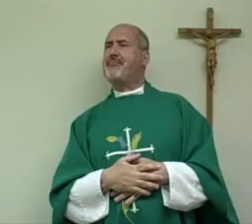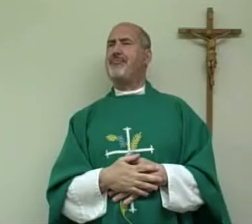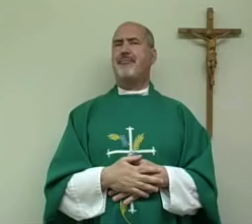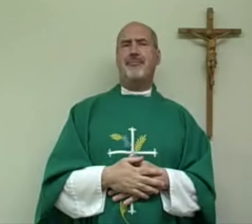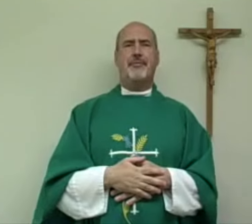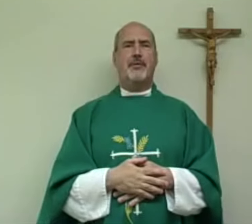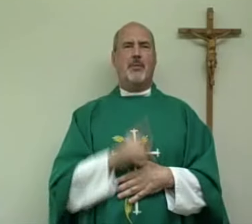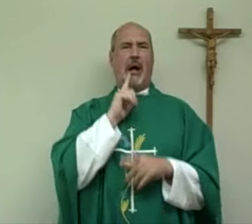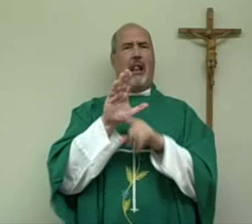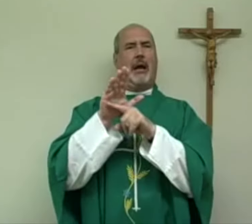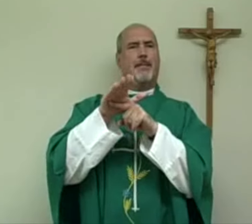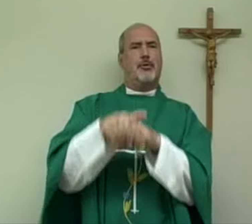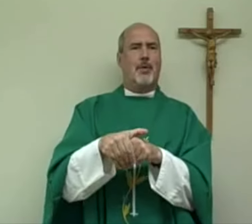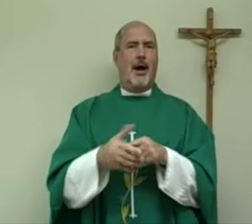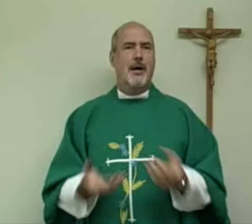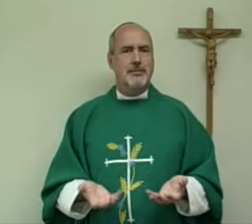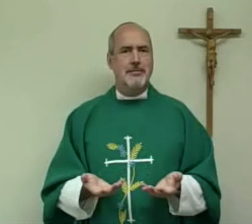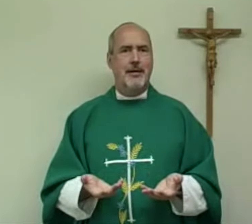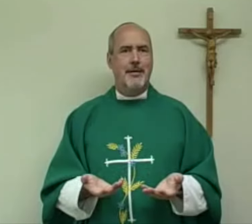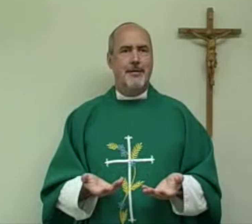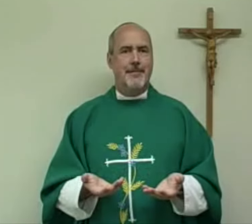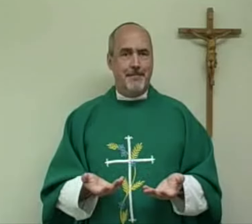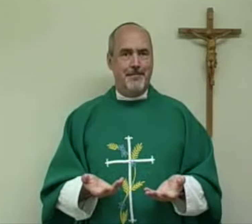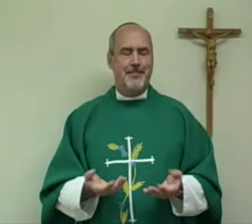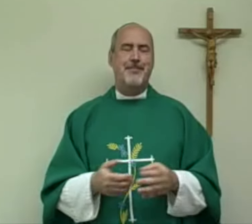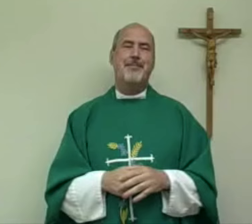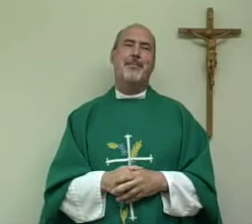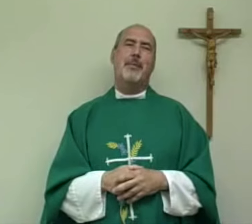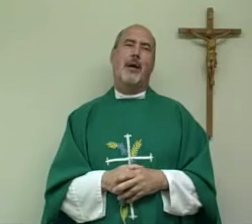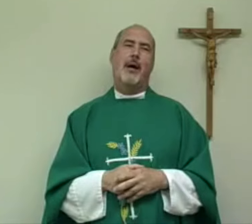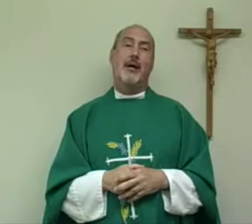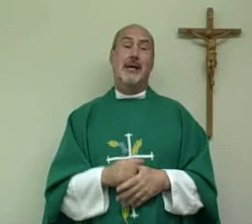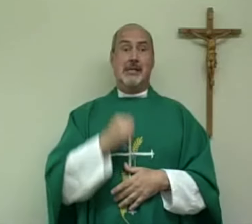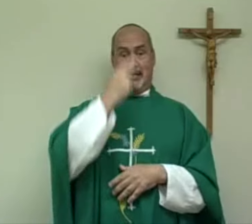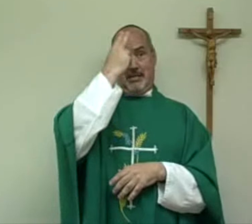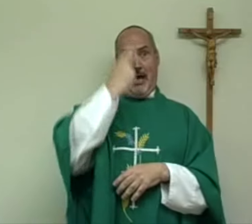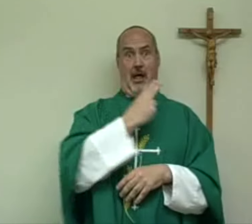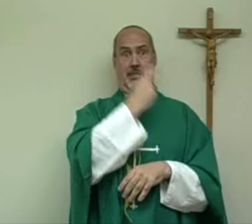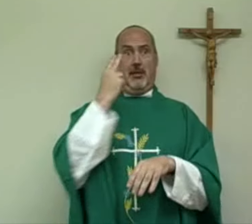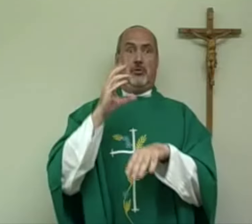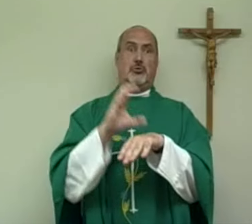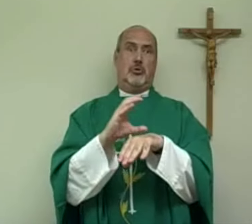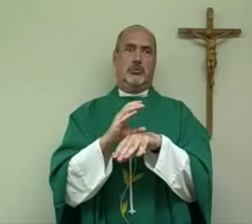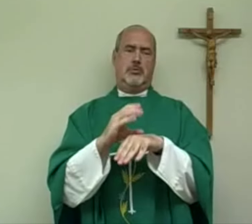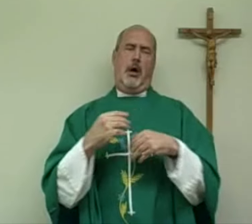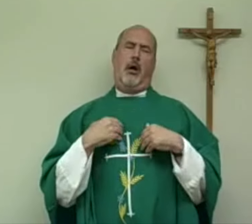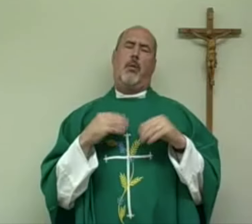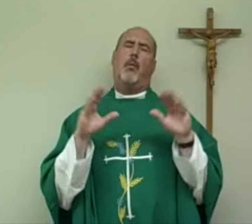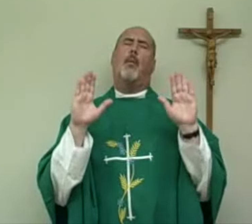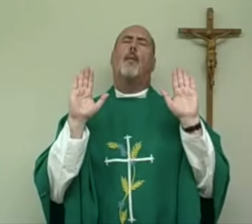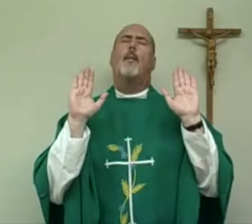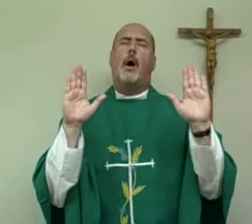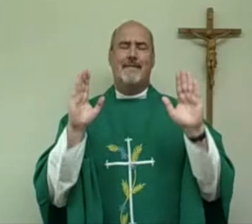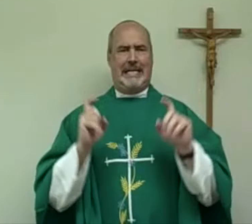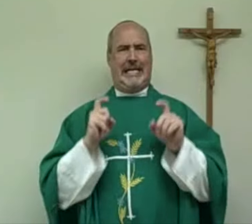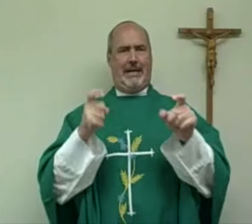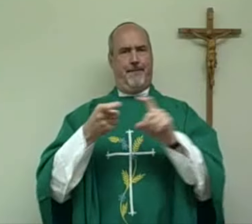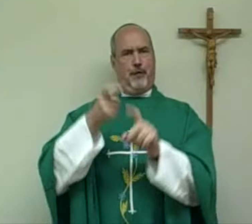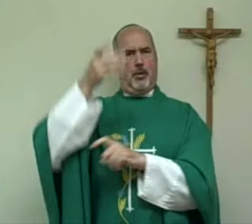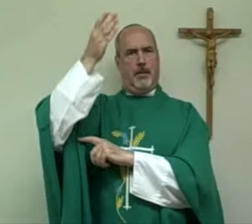And that's far better than denying that we've sinned and living in hypocrisy. The Catholic Church